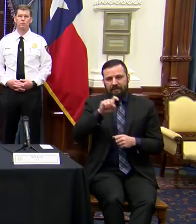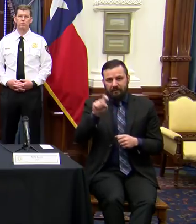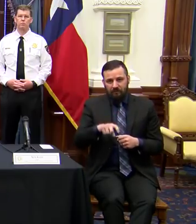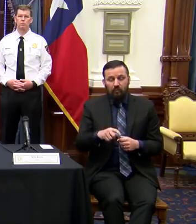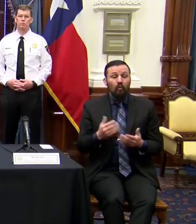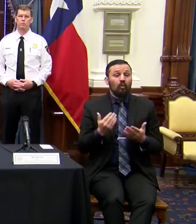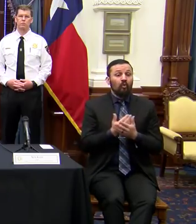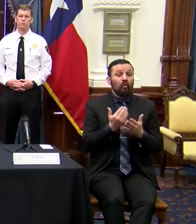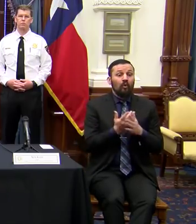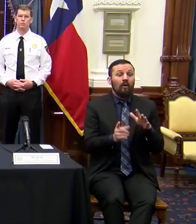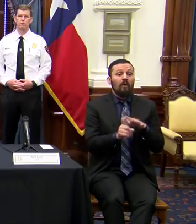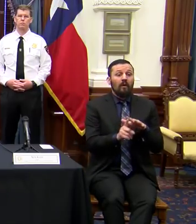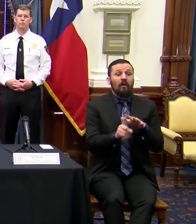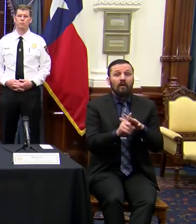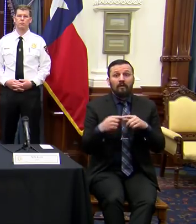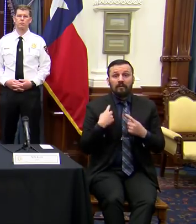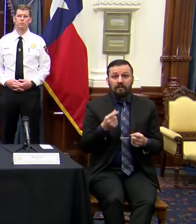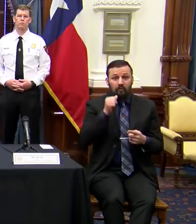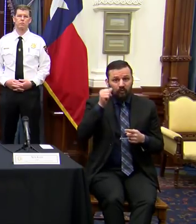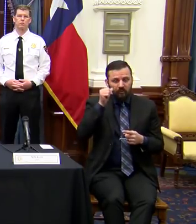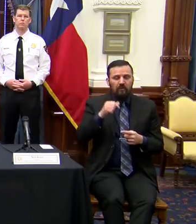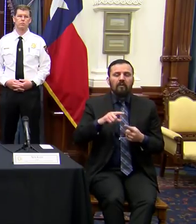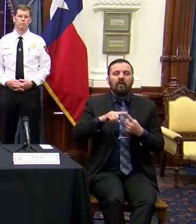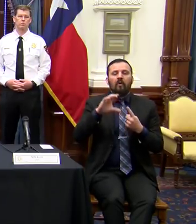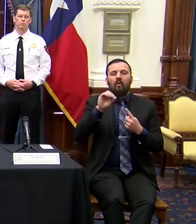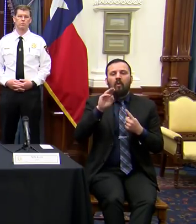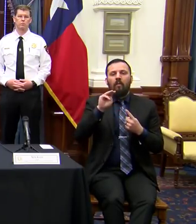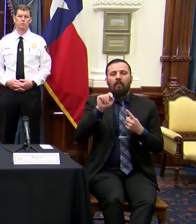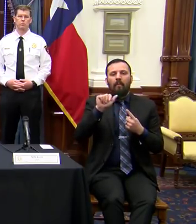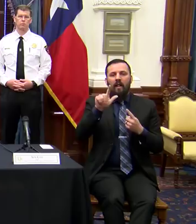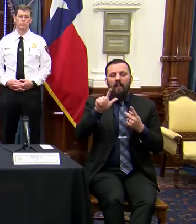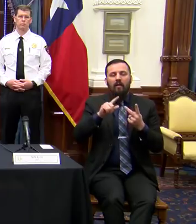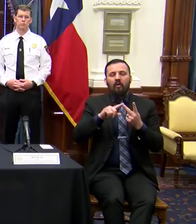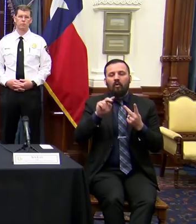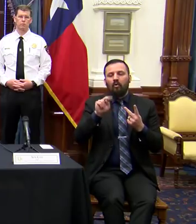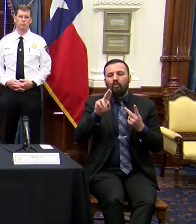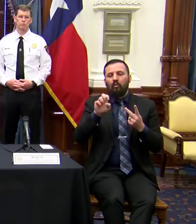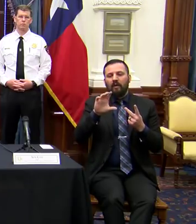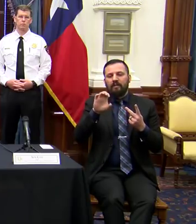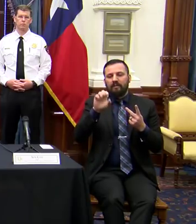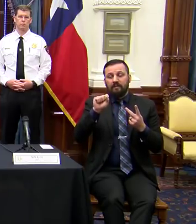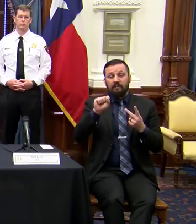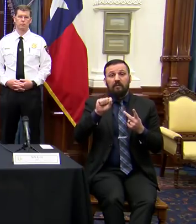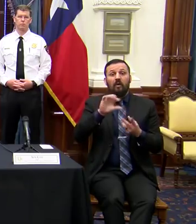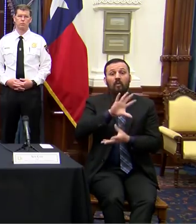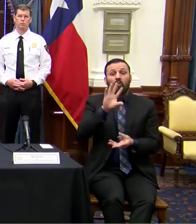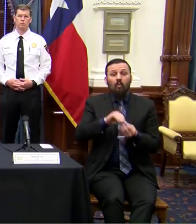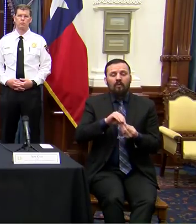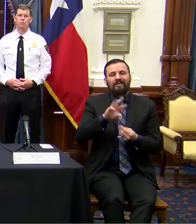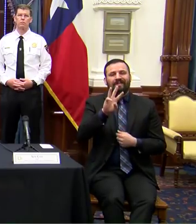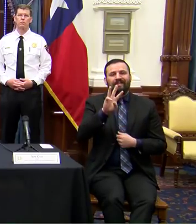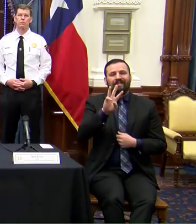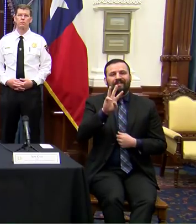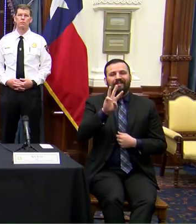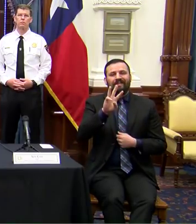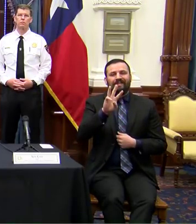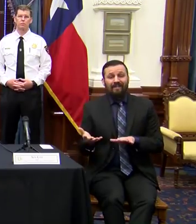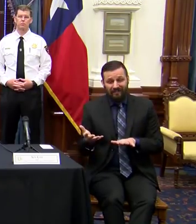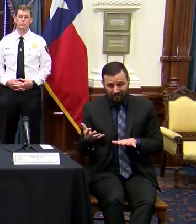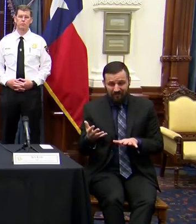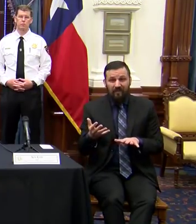counties with cases since yesterday include Comal and Nueces. There are now a total of six deaths, and there are